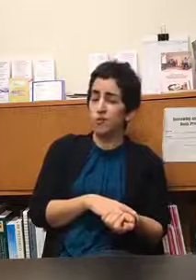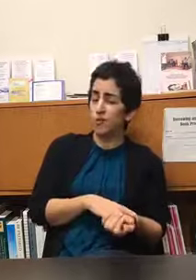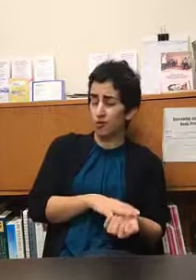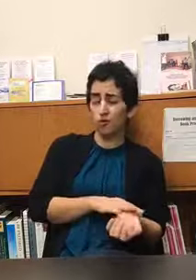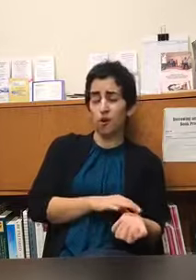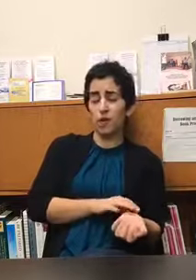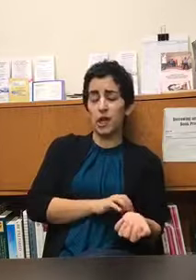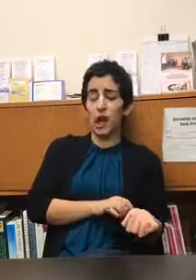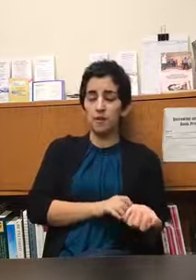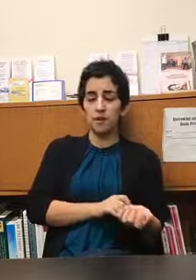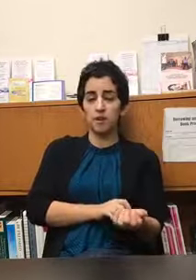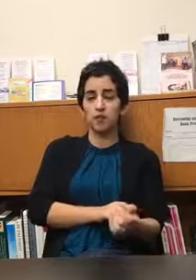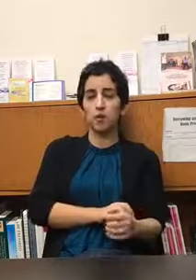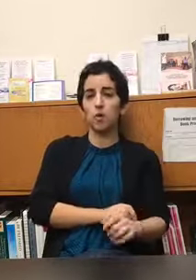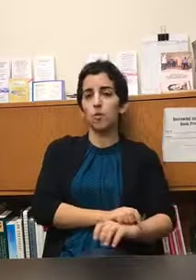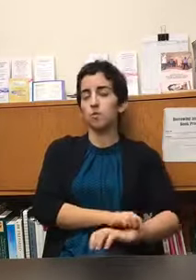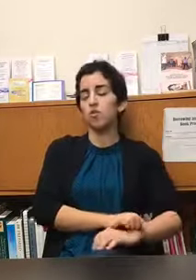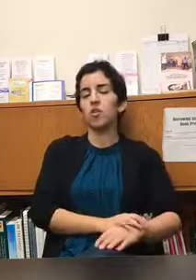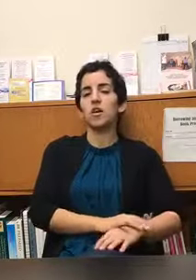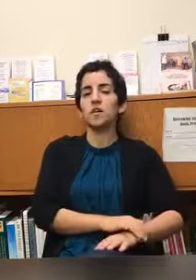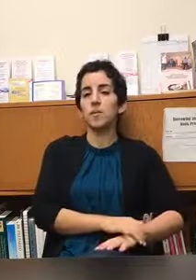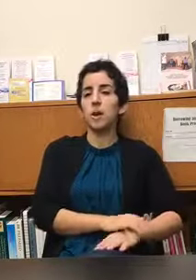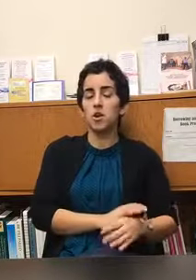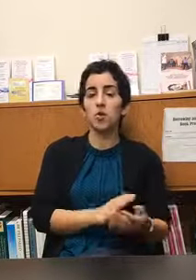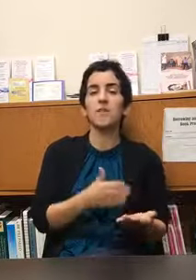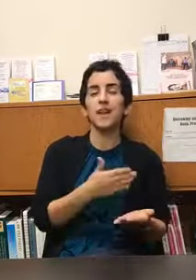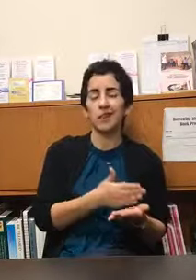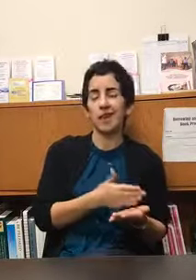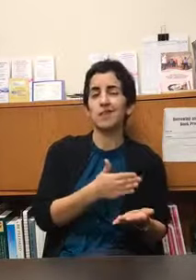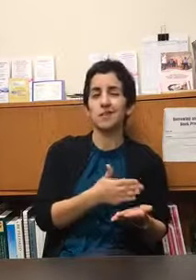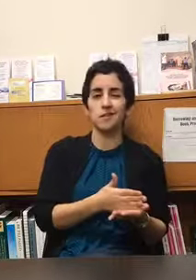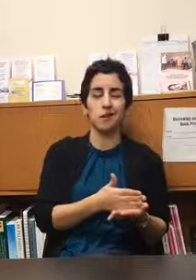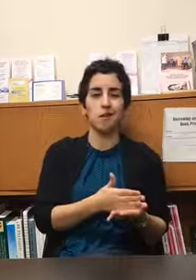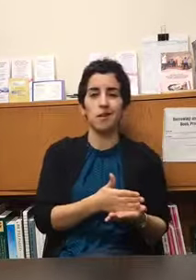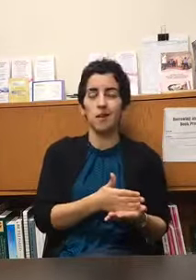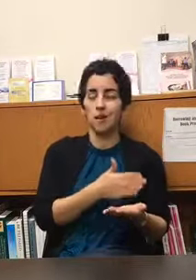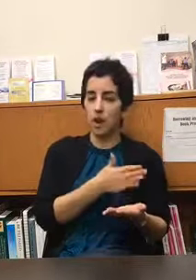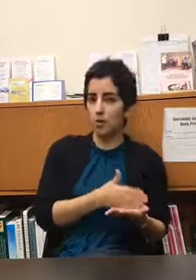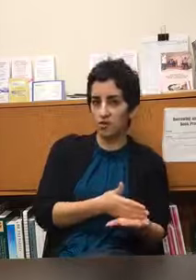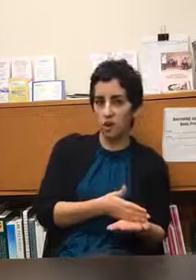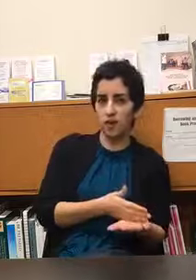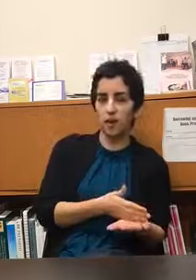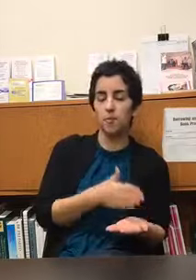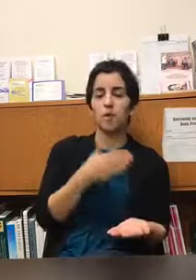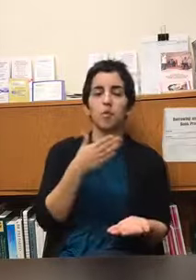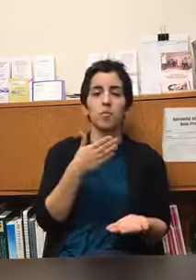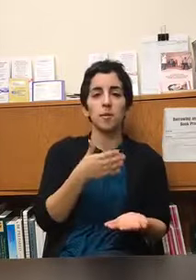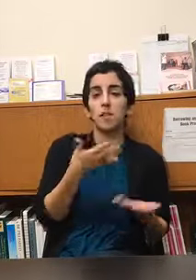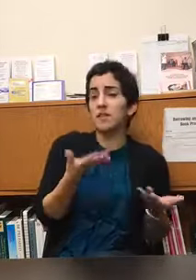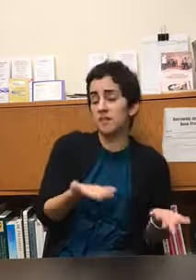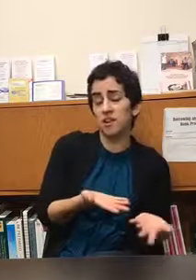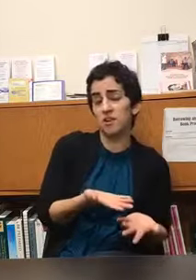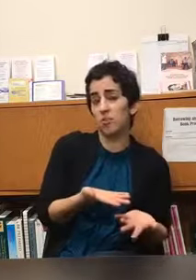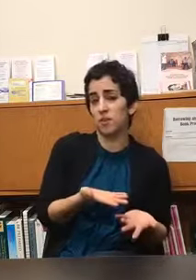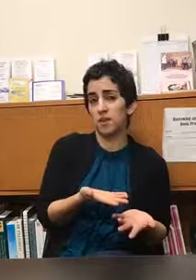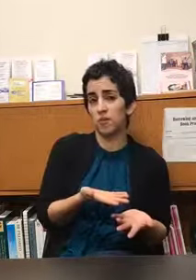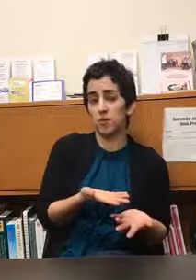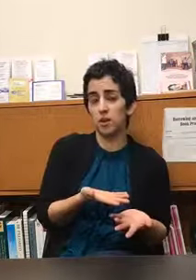for starting and ending so certain clients I might know that they like to start not with talking but with maybe listening to a piece of music